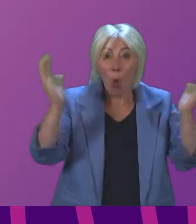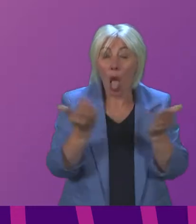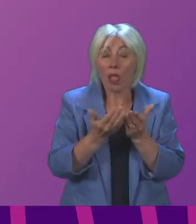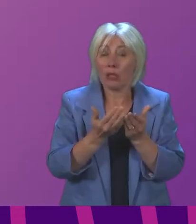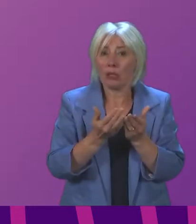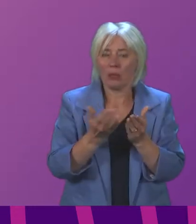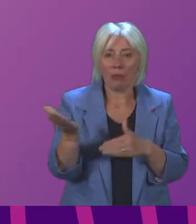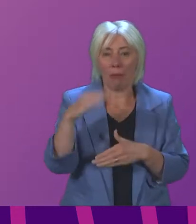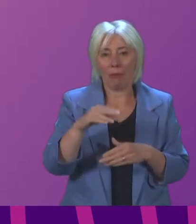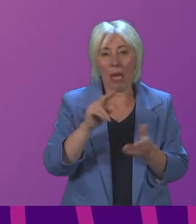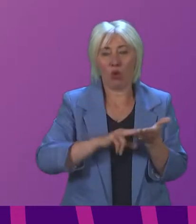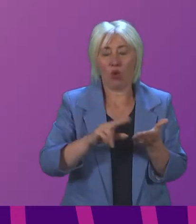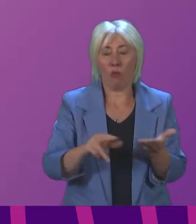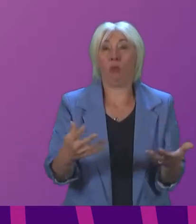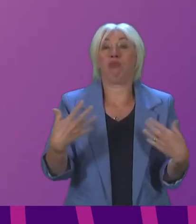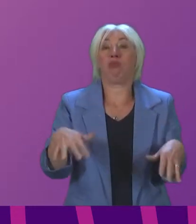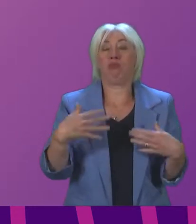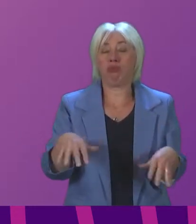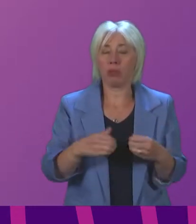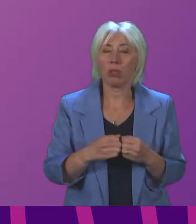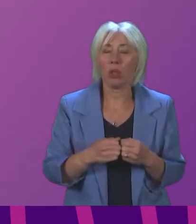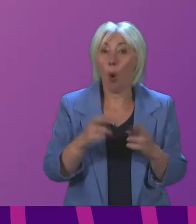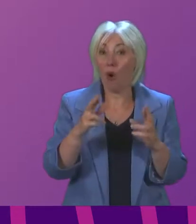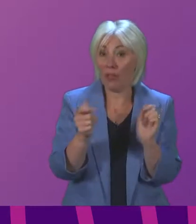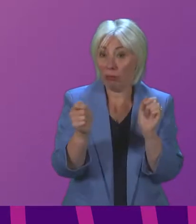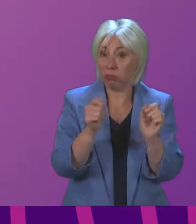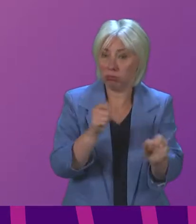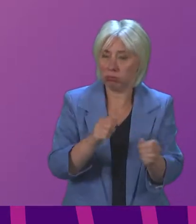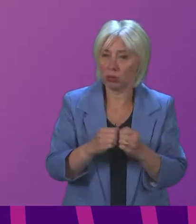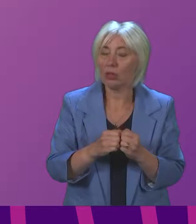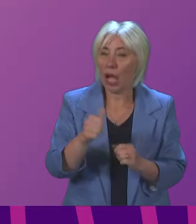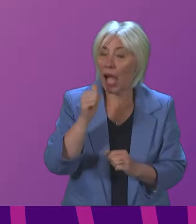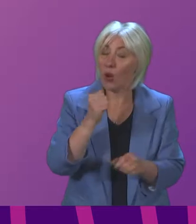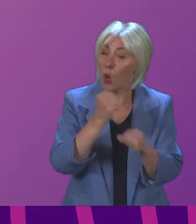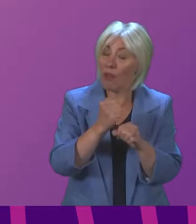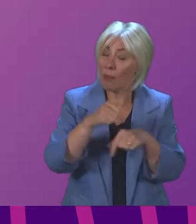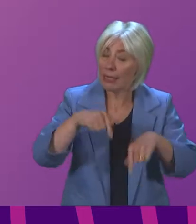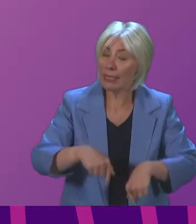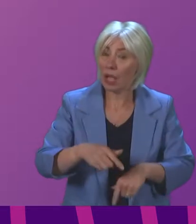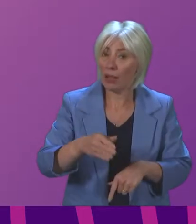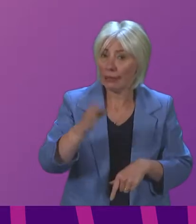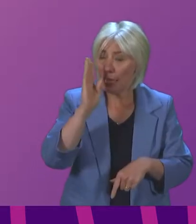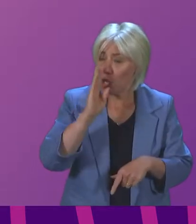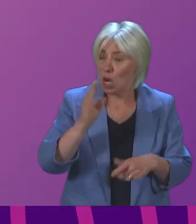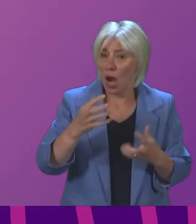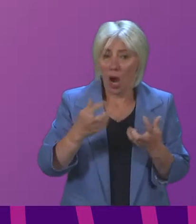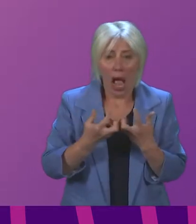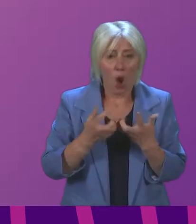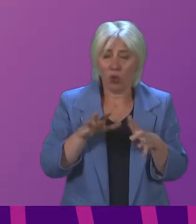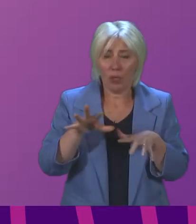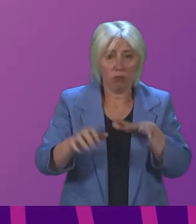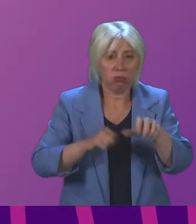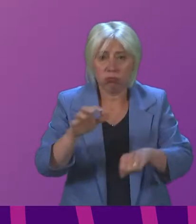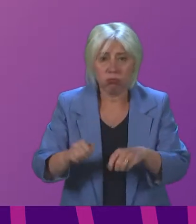in focusing on this recovery I obviously recognise the real and present danger governments face right here right now in tackling COVID